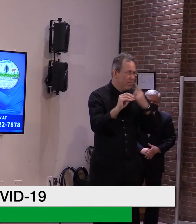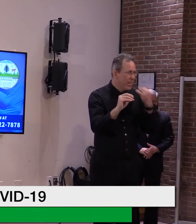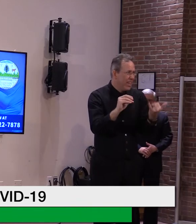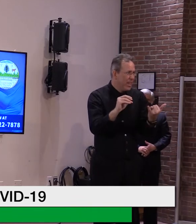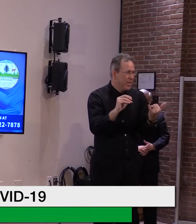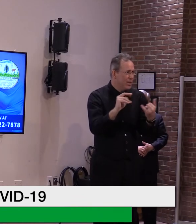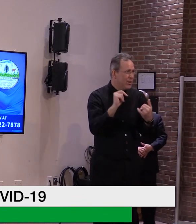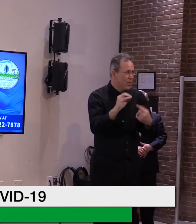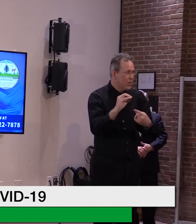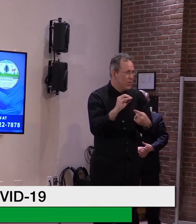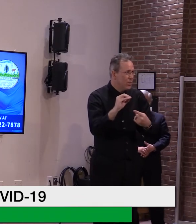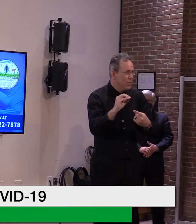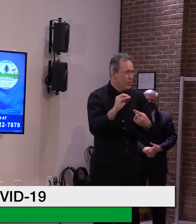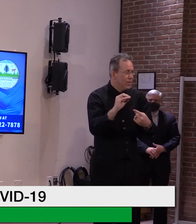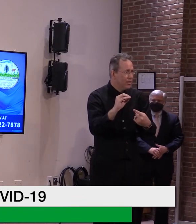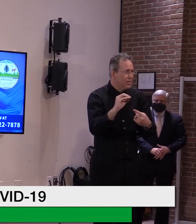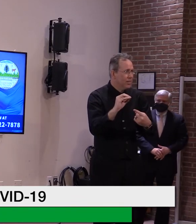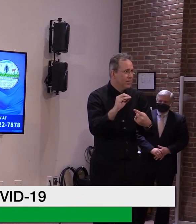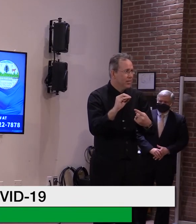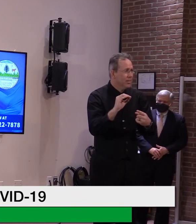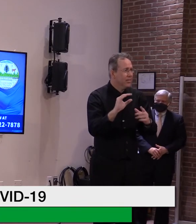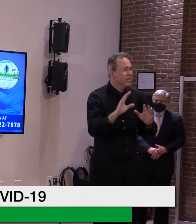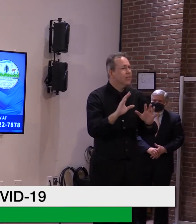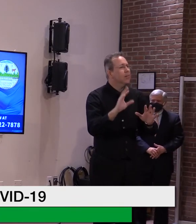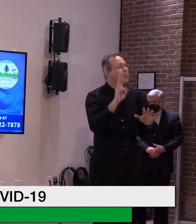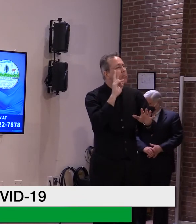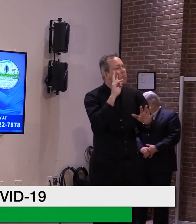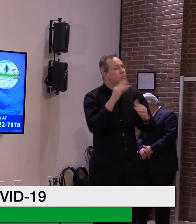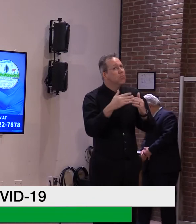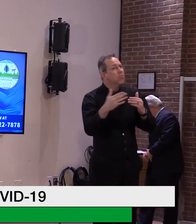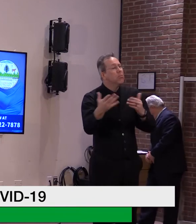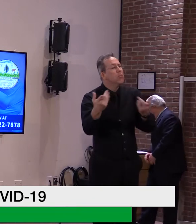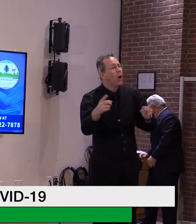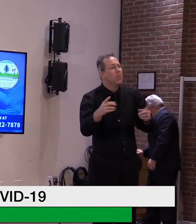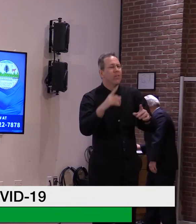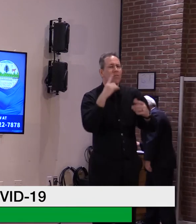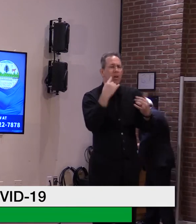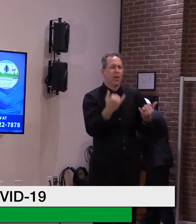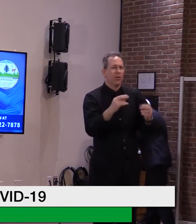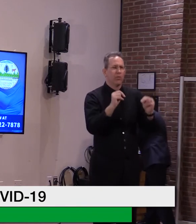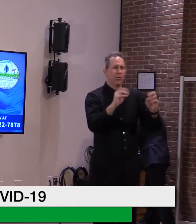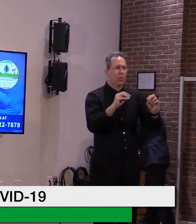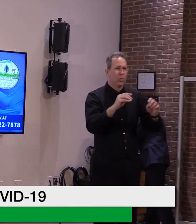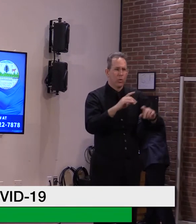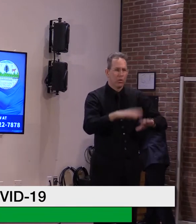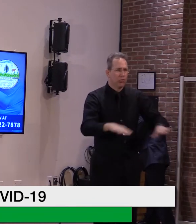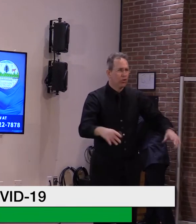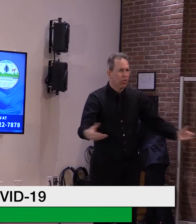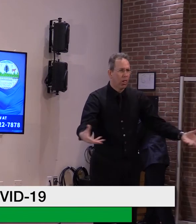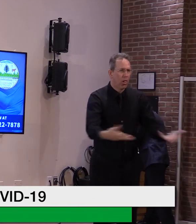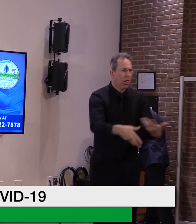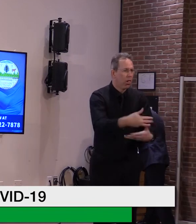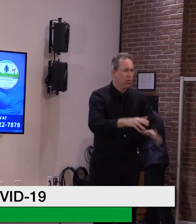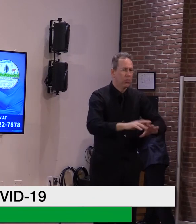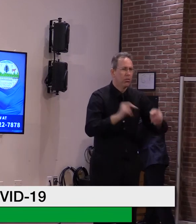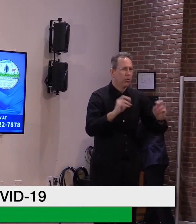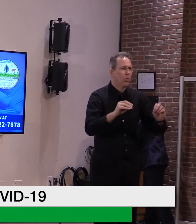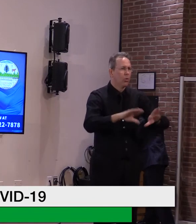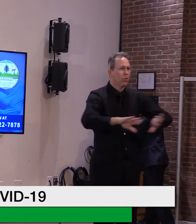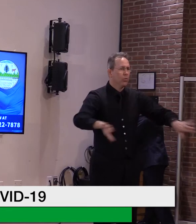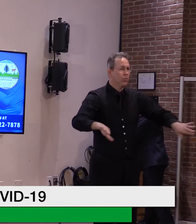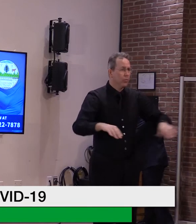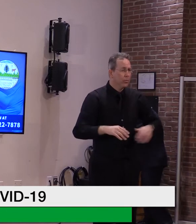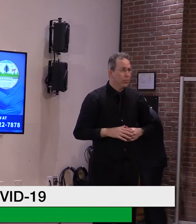Okay. Thank you. Over time that may change. Okay. Thanks. My other question is for